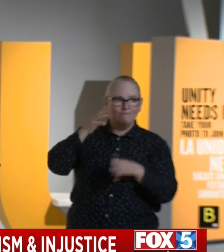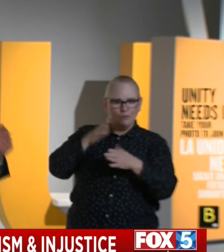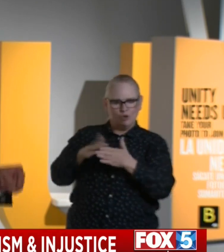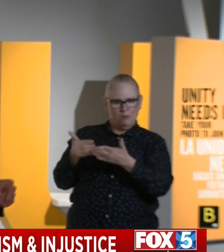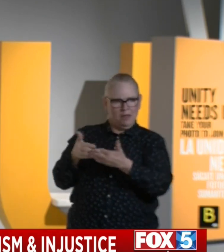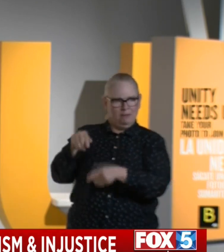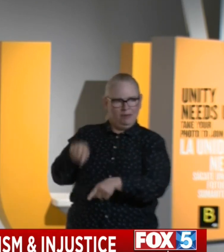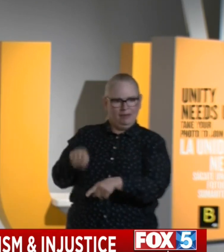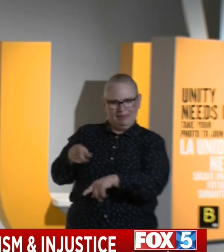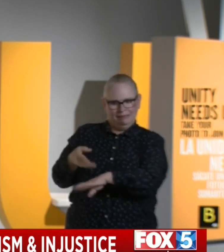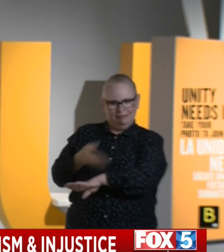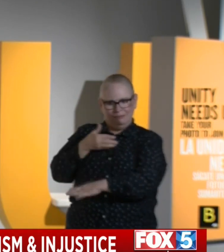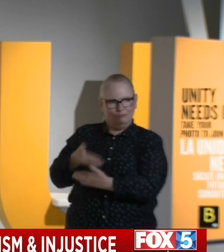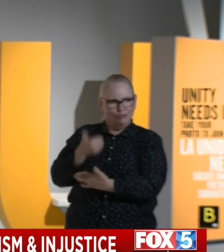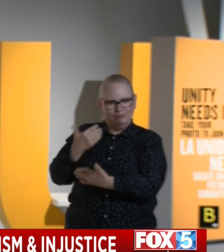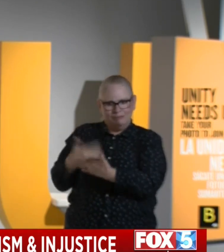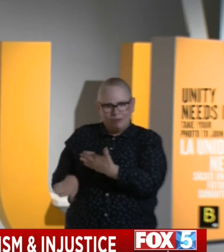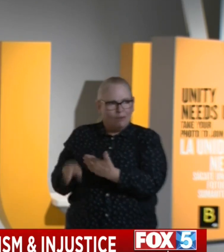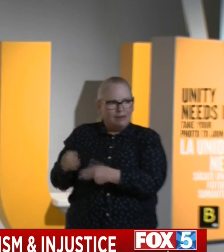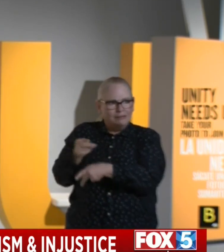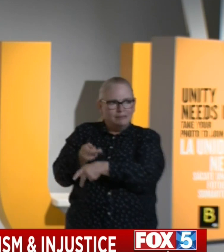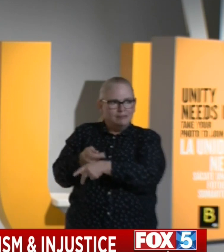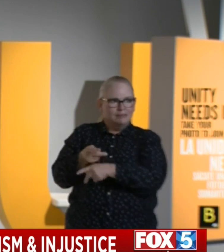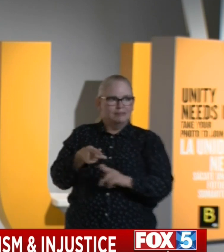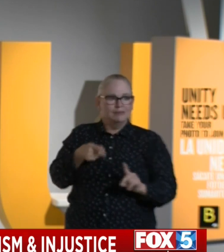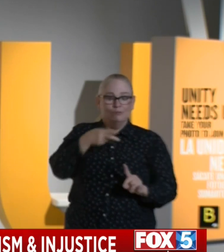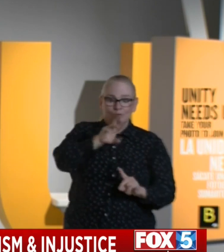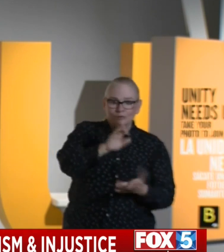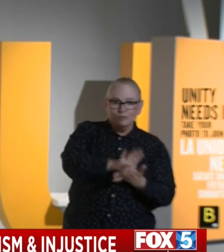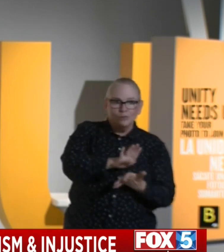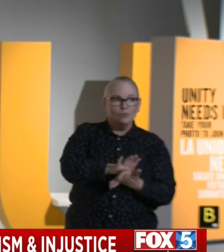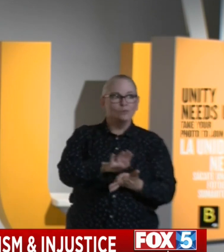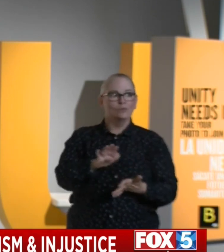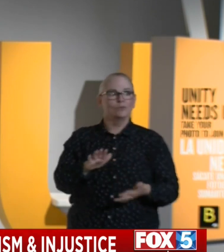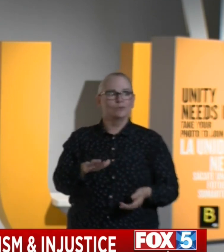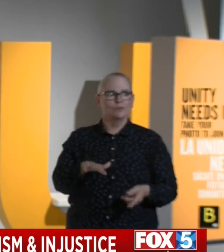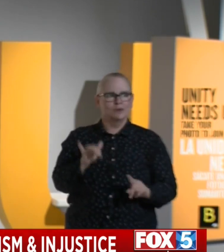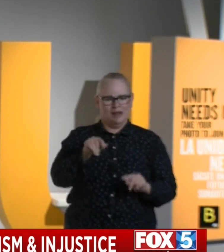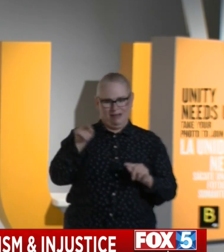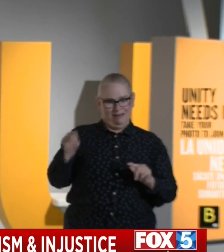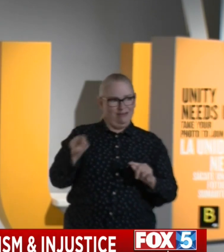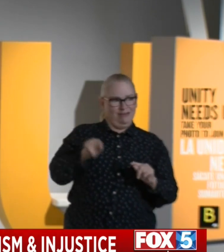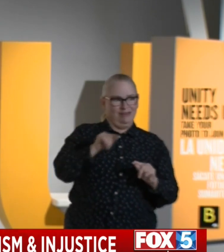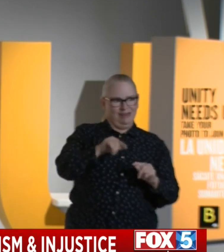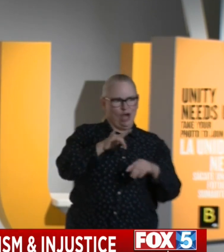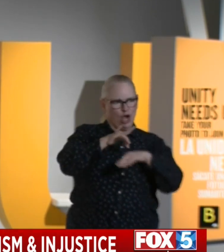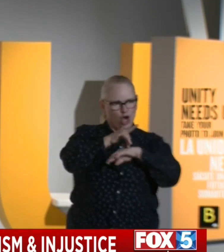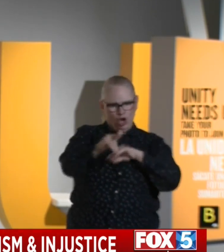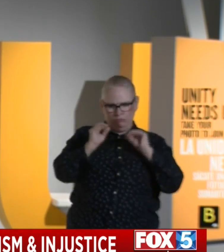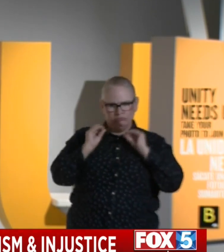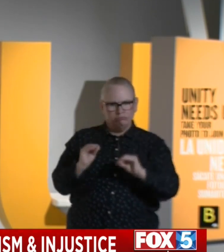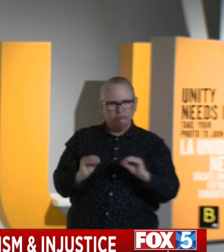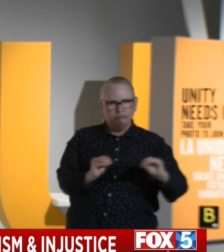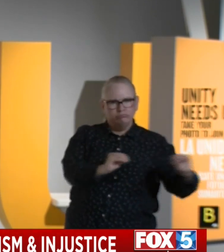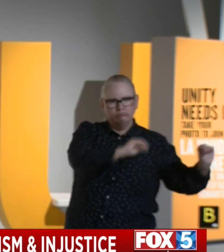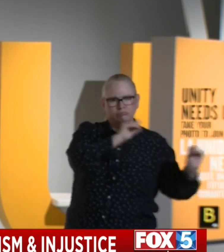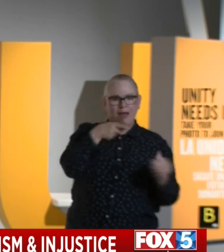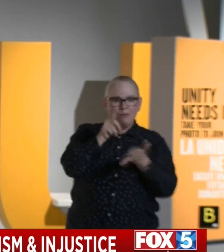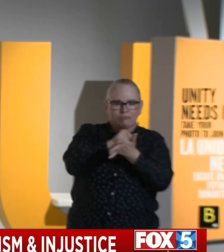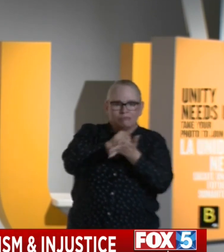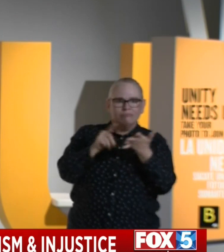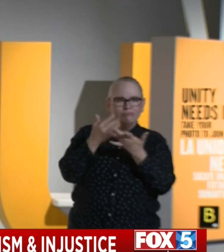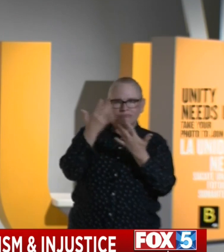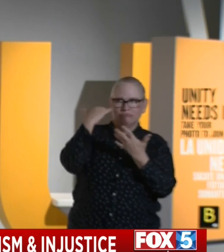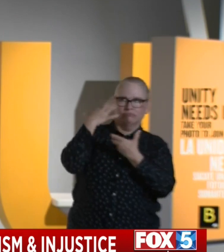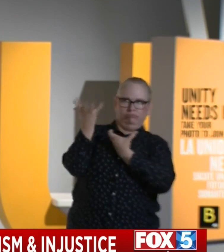as well as preschool, early head start, not just head start, focusing on achievement gap before it manifests. Because at end of the day, we can consume ourselves